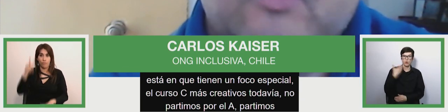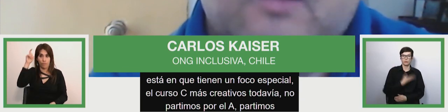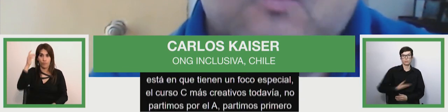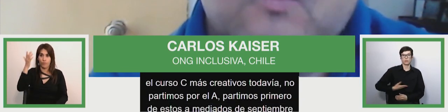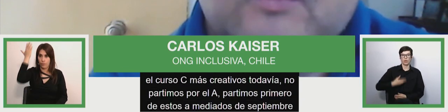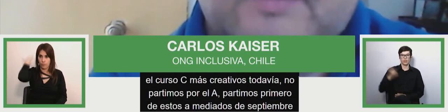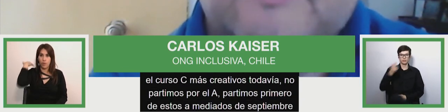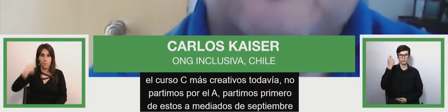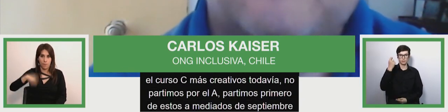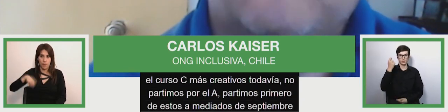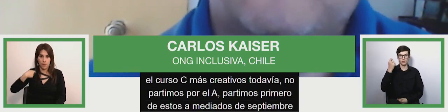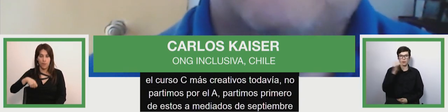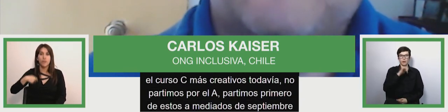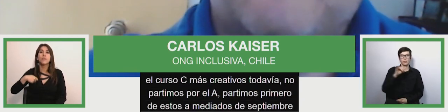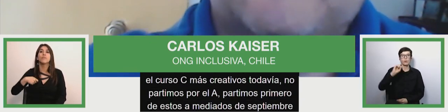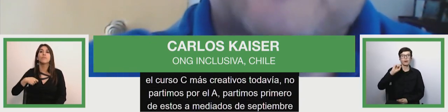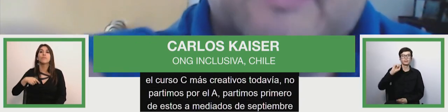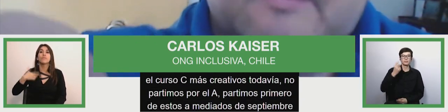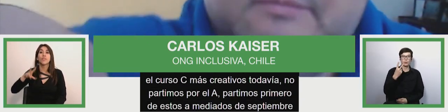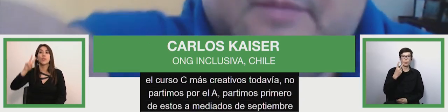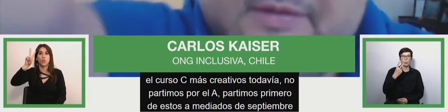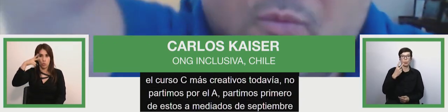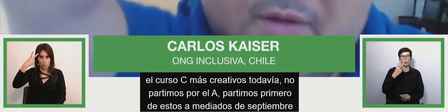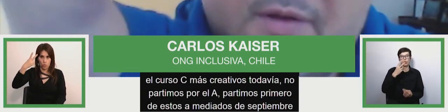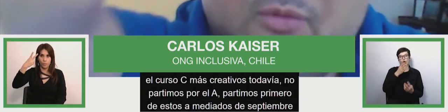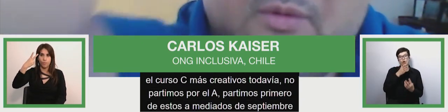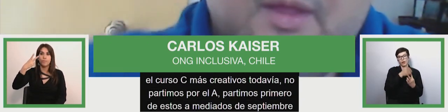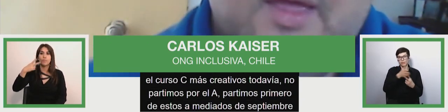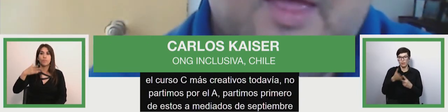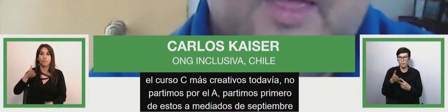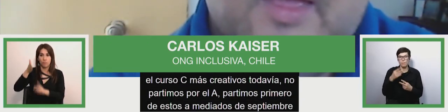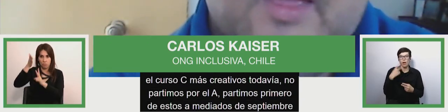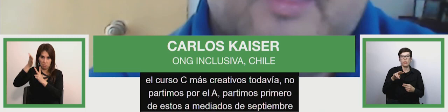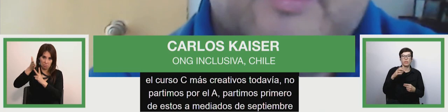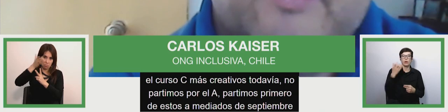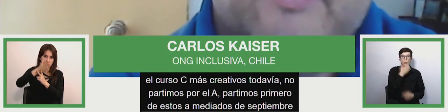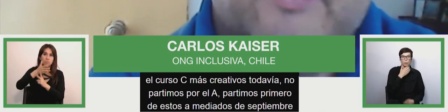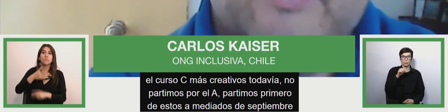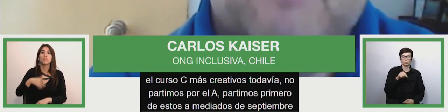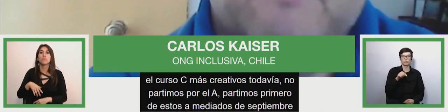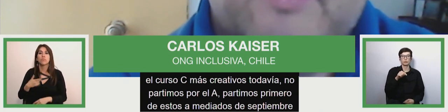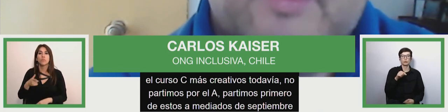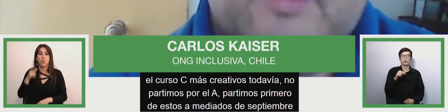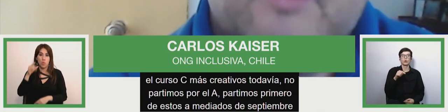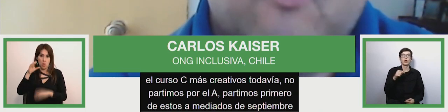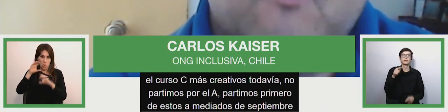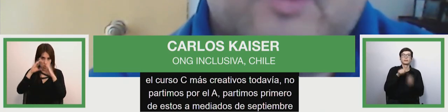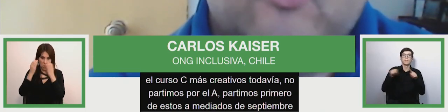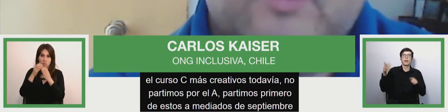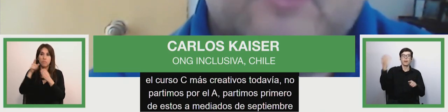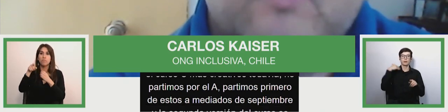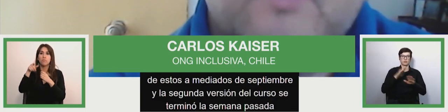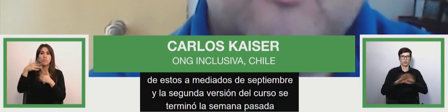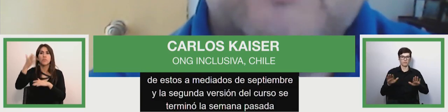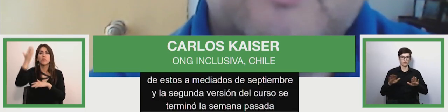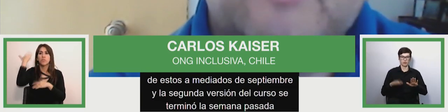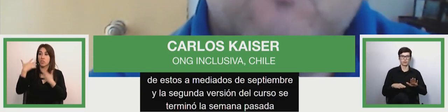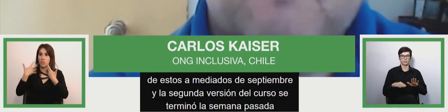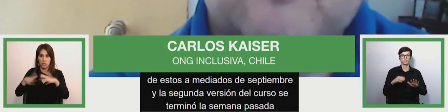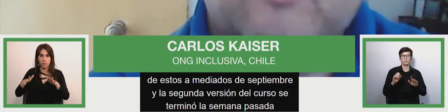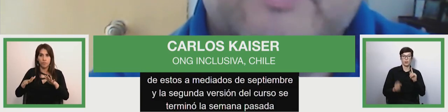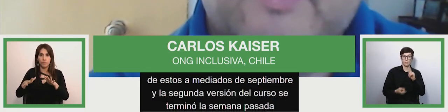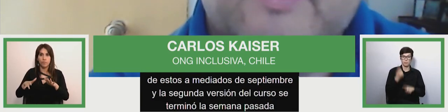to risk management disaster risk management management the first of this started in september mid-september